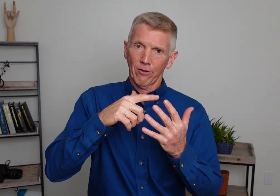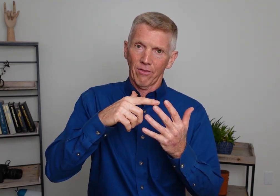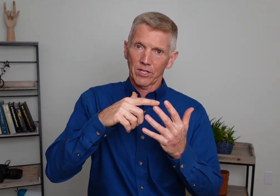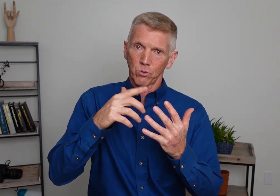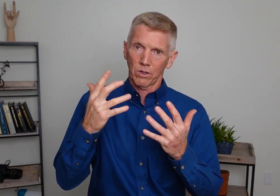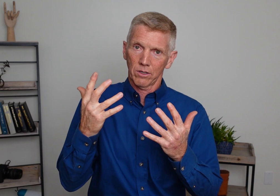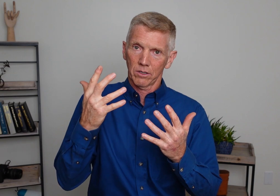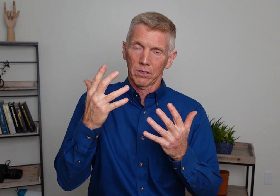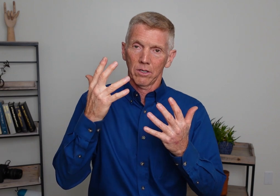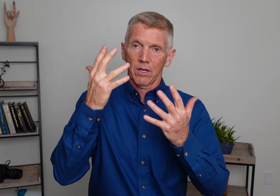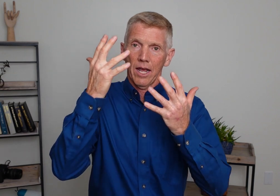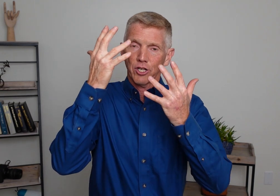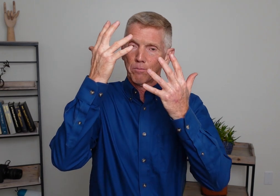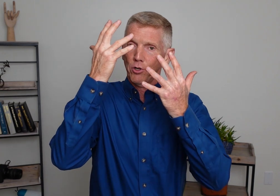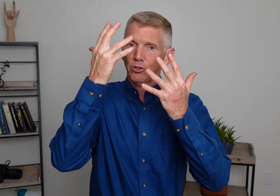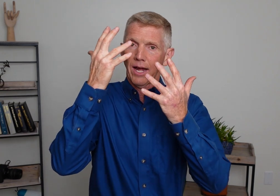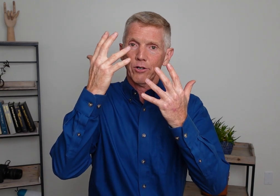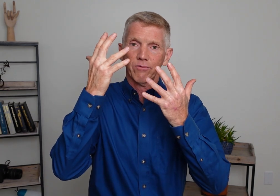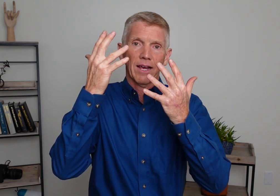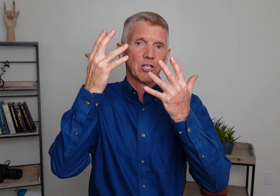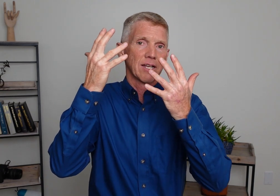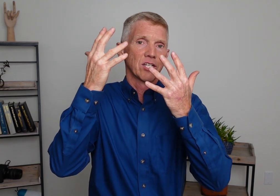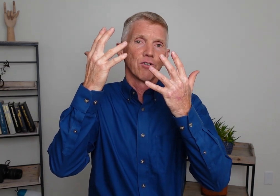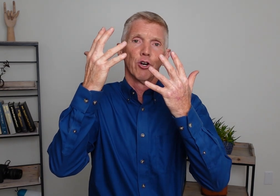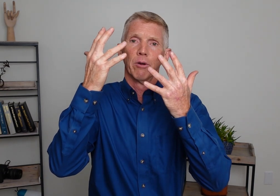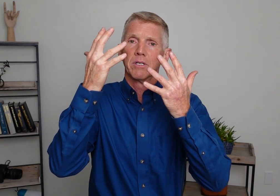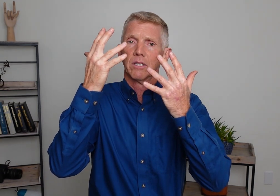than this one. And just pull down your face. Just as if you're grimacing.